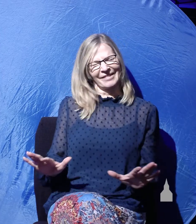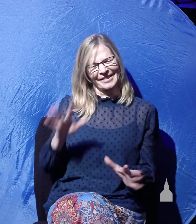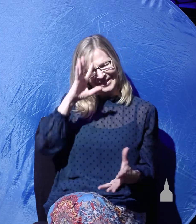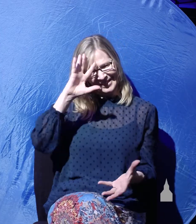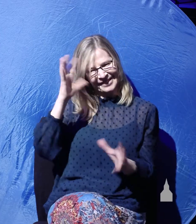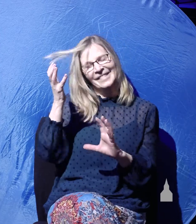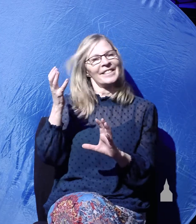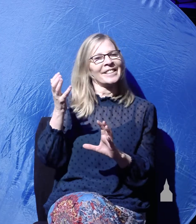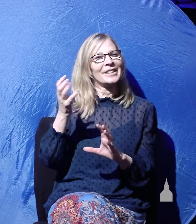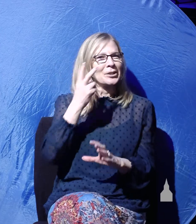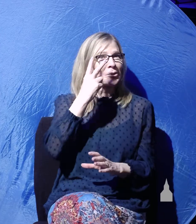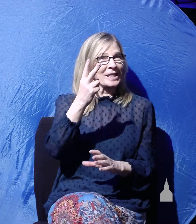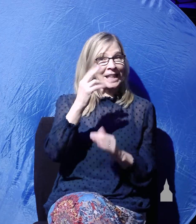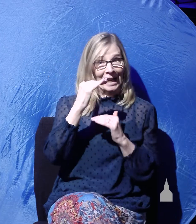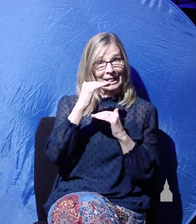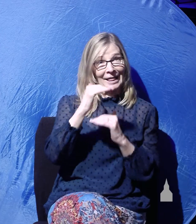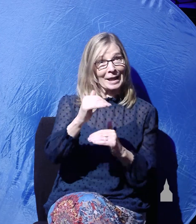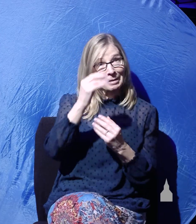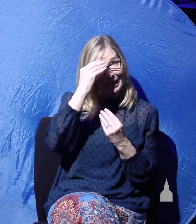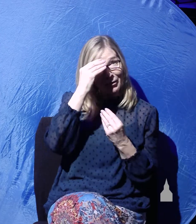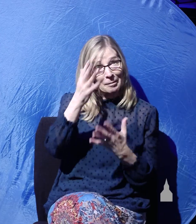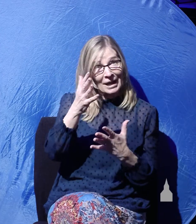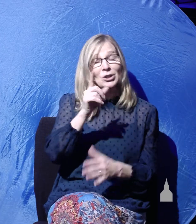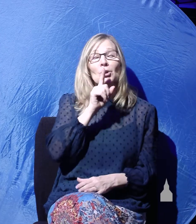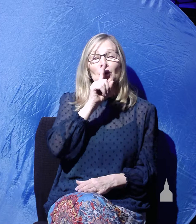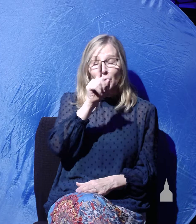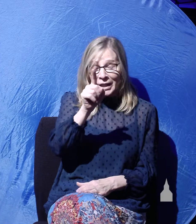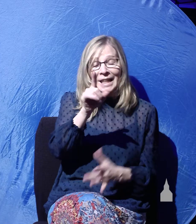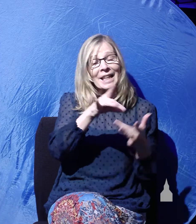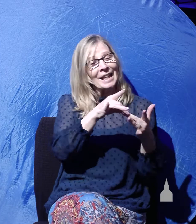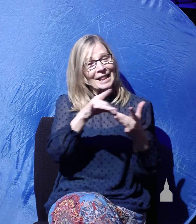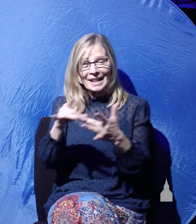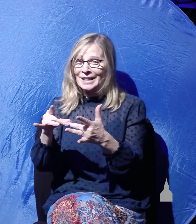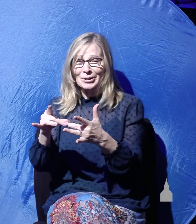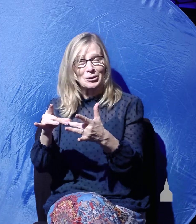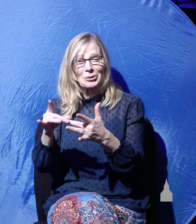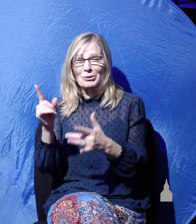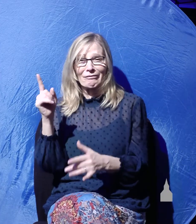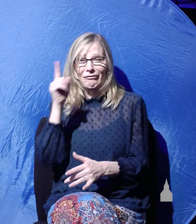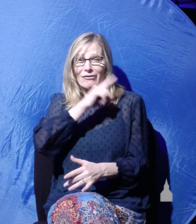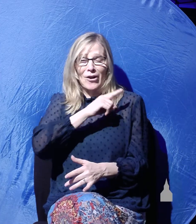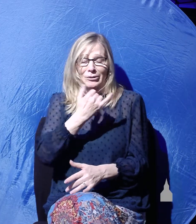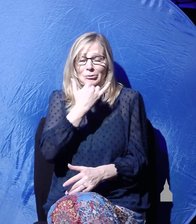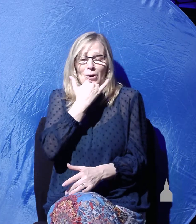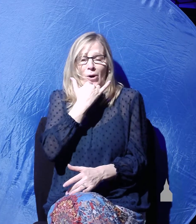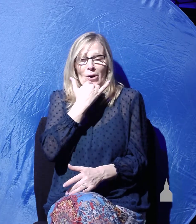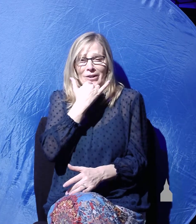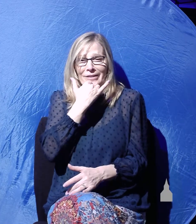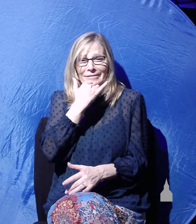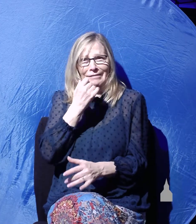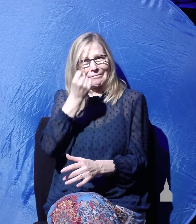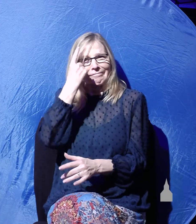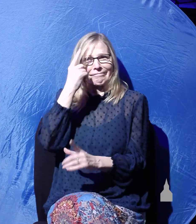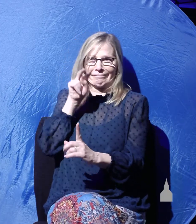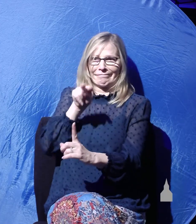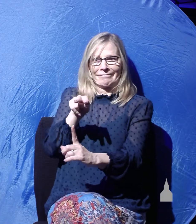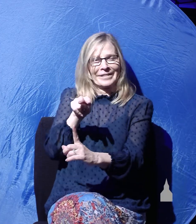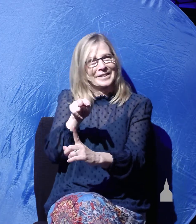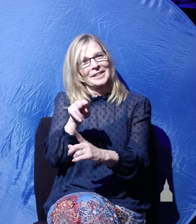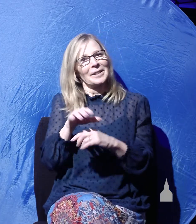see, limited information really does lead to a faulty conclusion. But that's not really very serious.